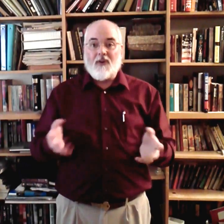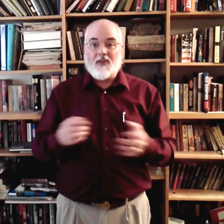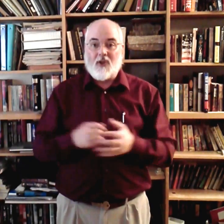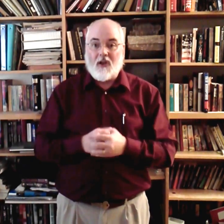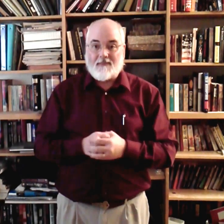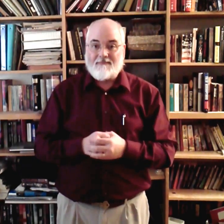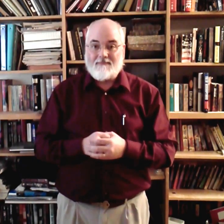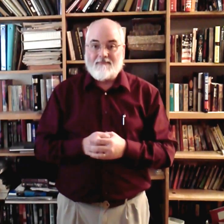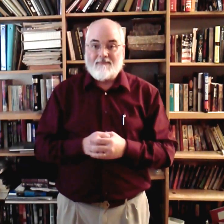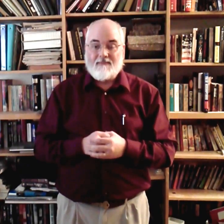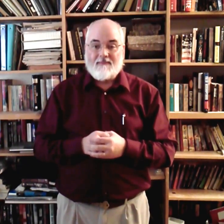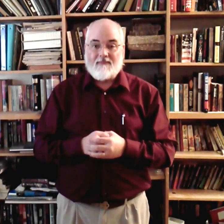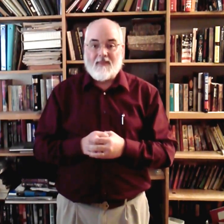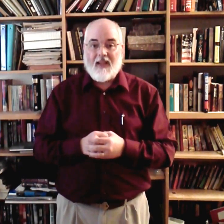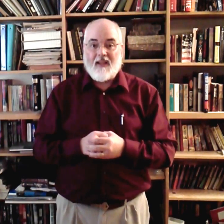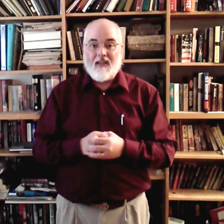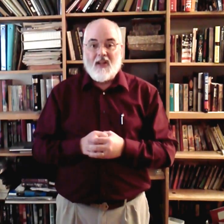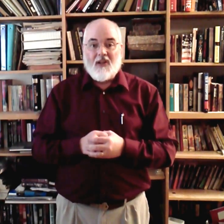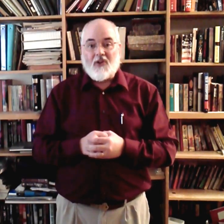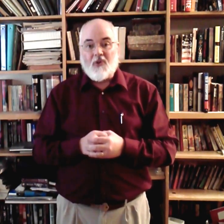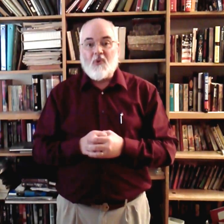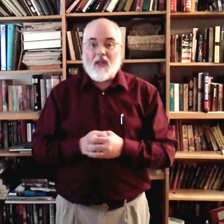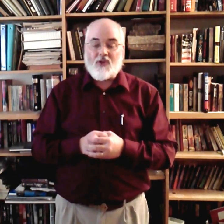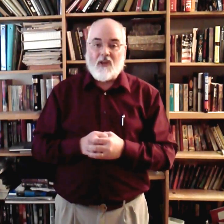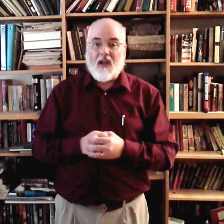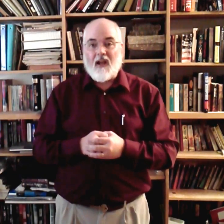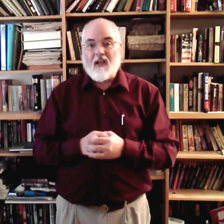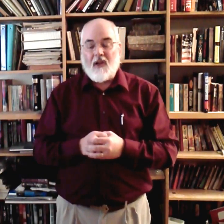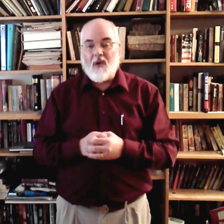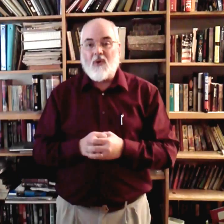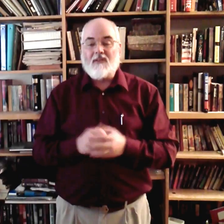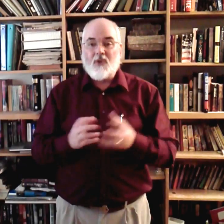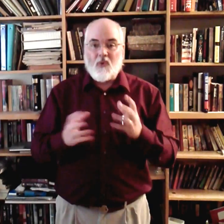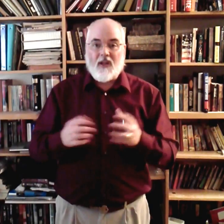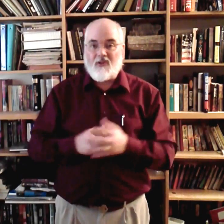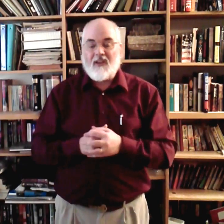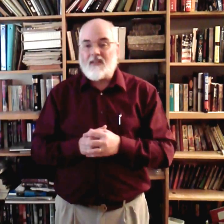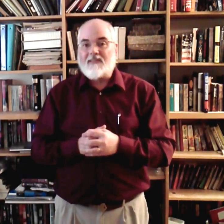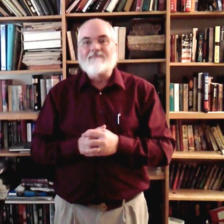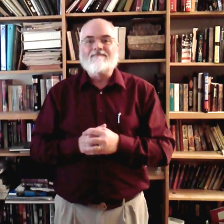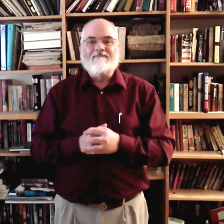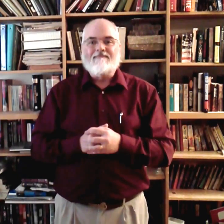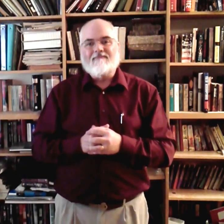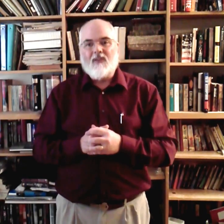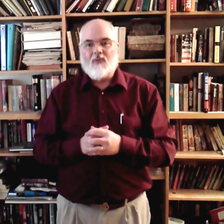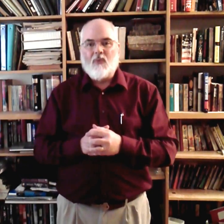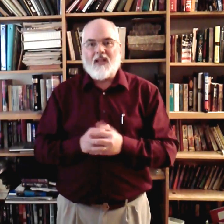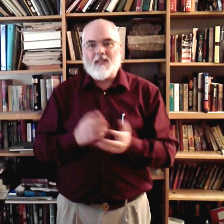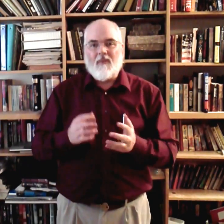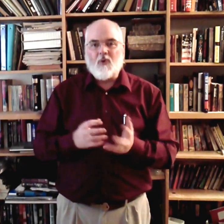in the song. Okay? To which I go. To which is really some of those